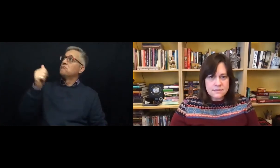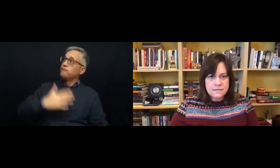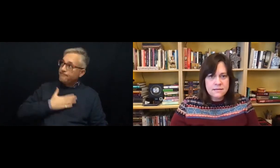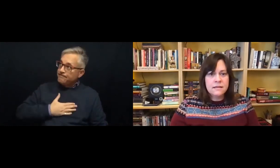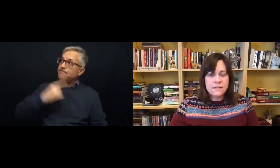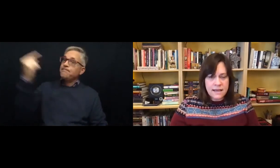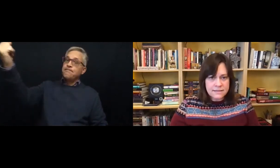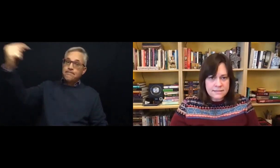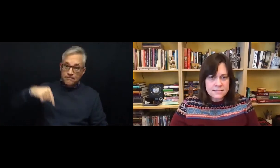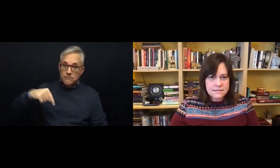nonetheless